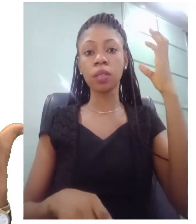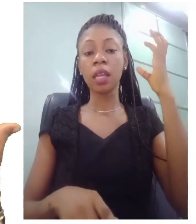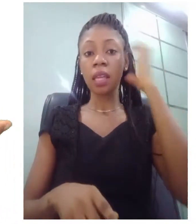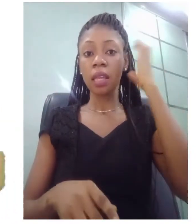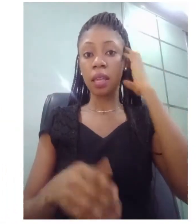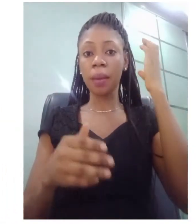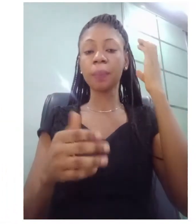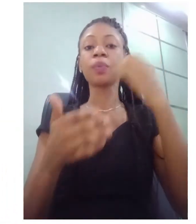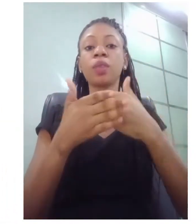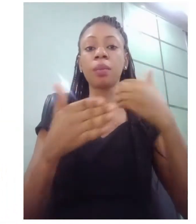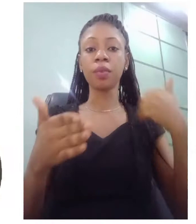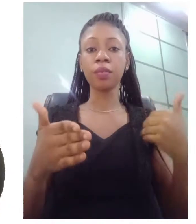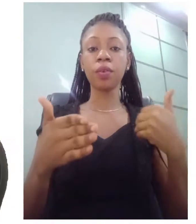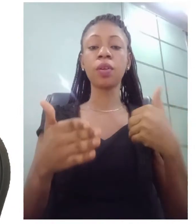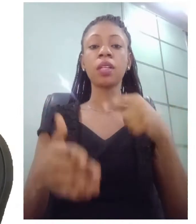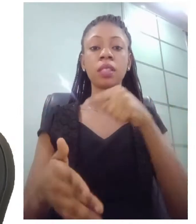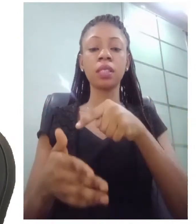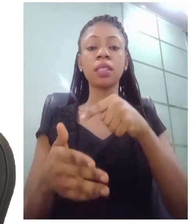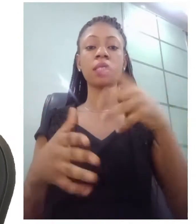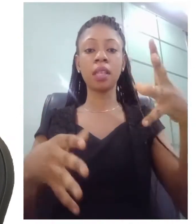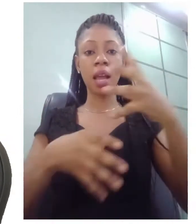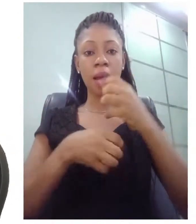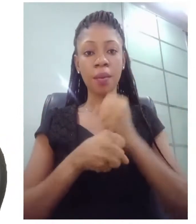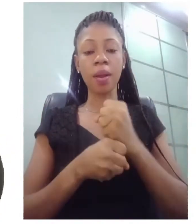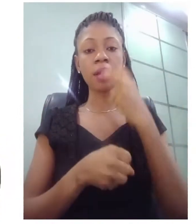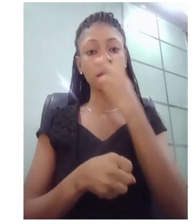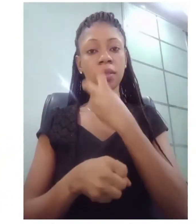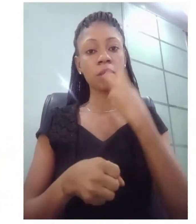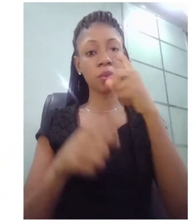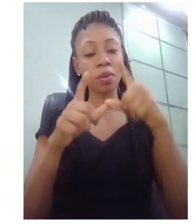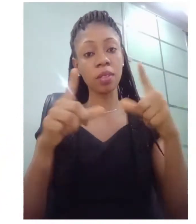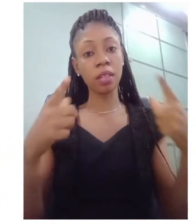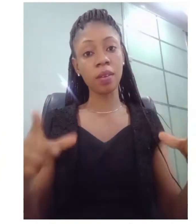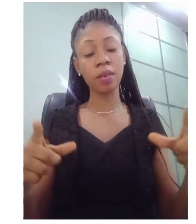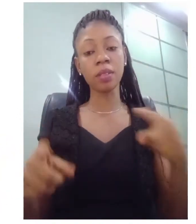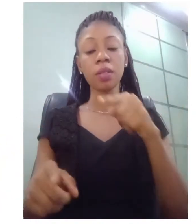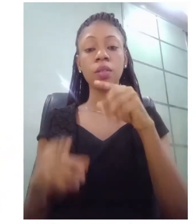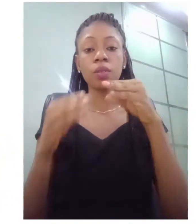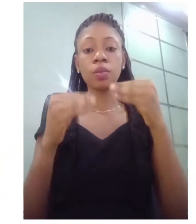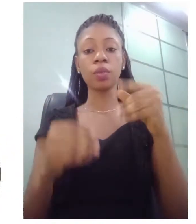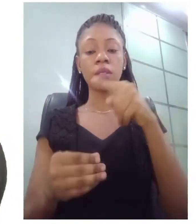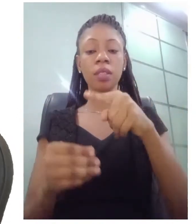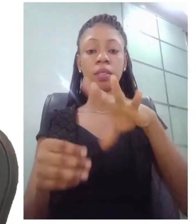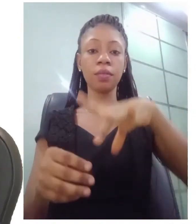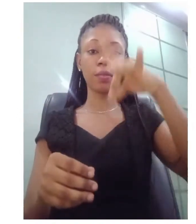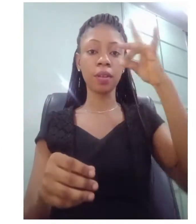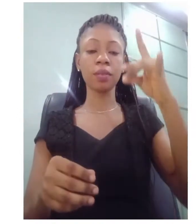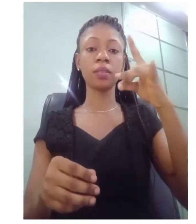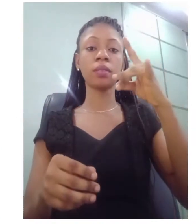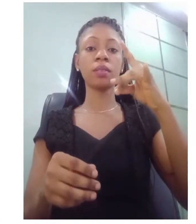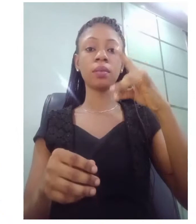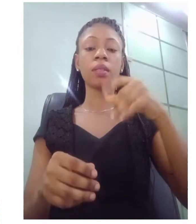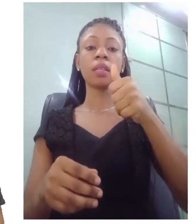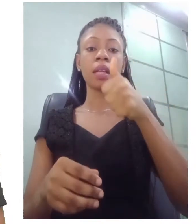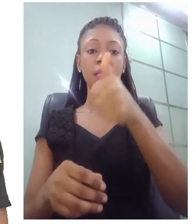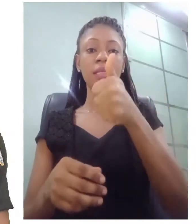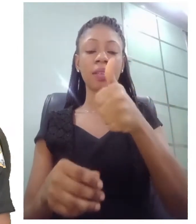speaking and she had acquired spoken language. And so she found herself in the deaf world from